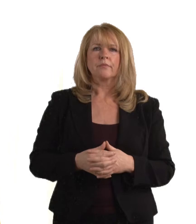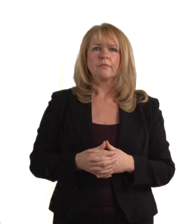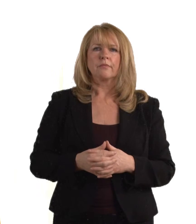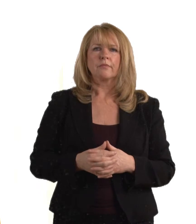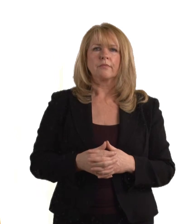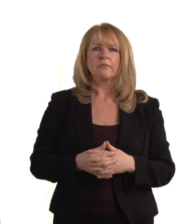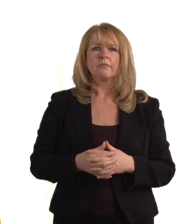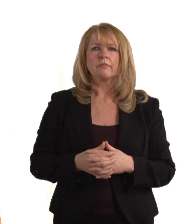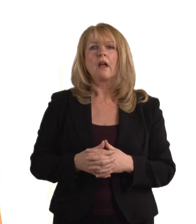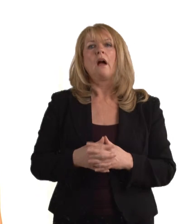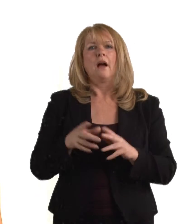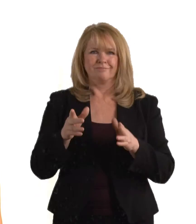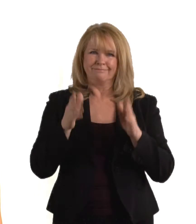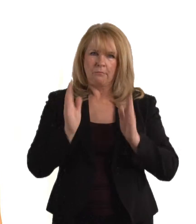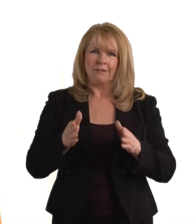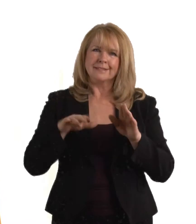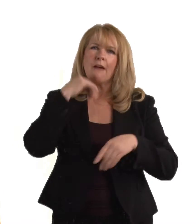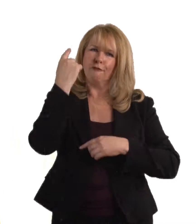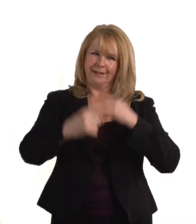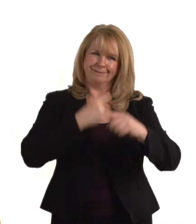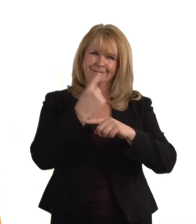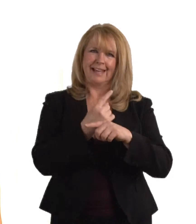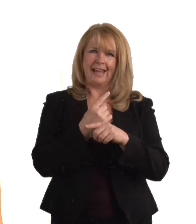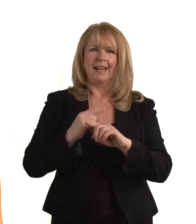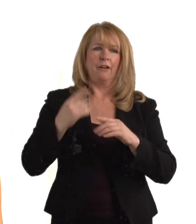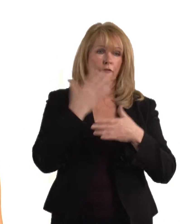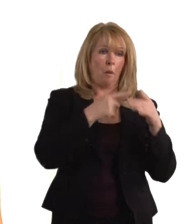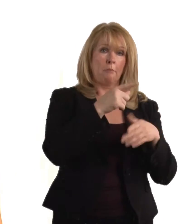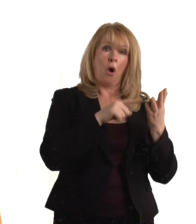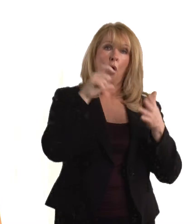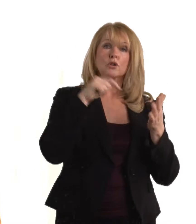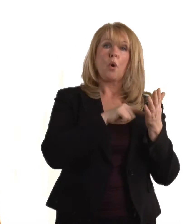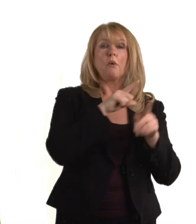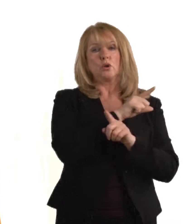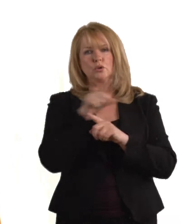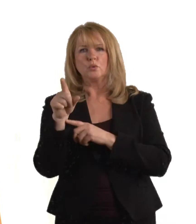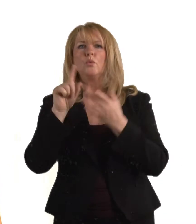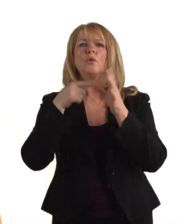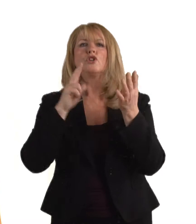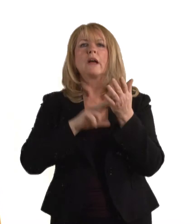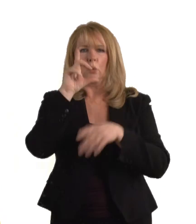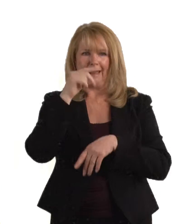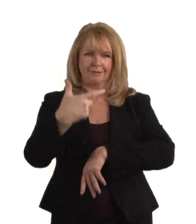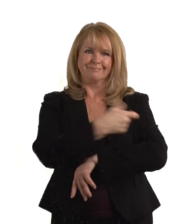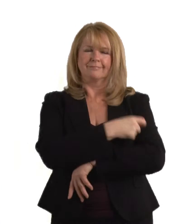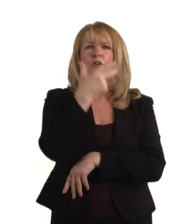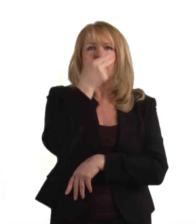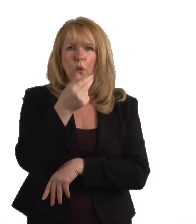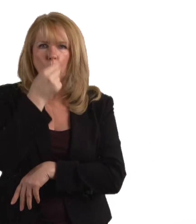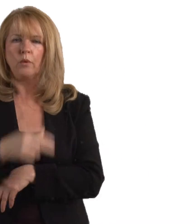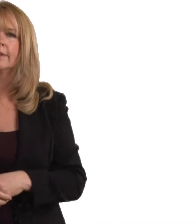pregnant women at any stage of their pregnancy. They are generally given every year starting in October through to January.